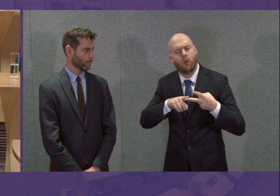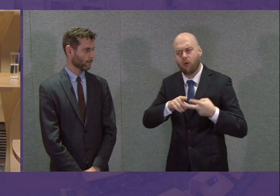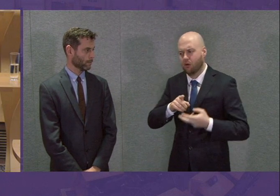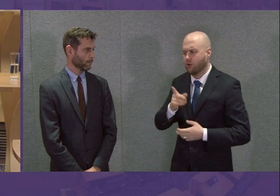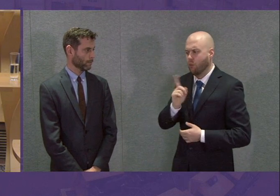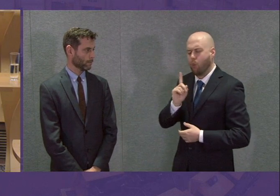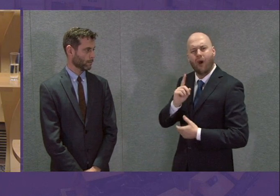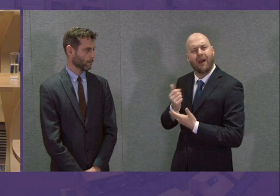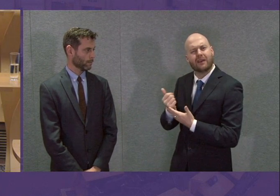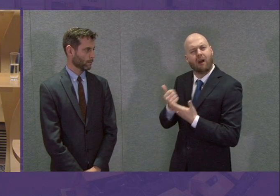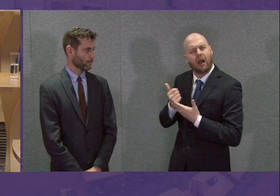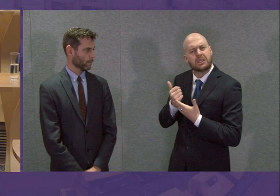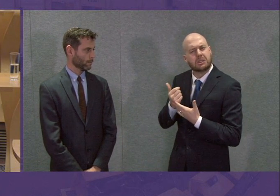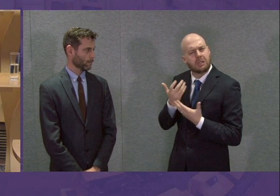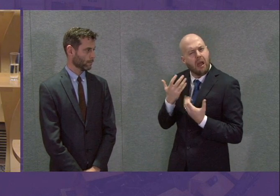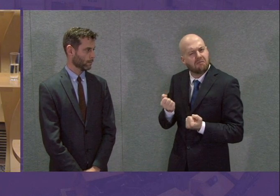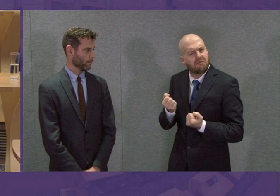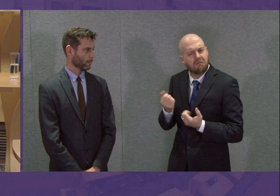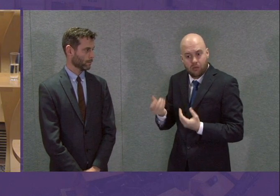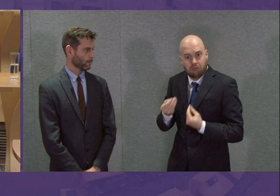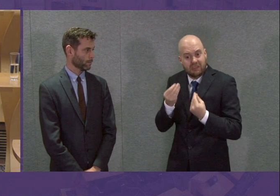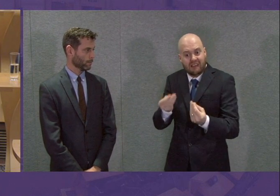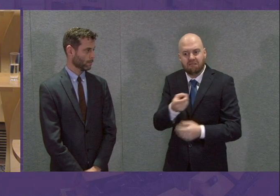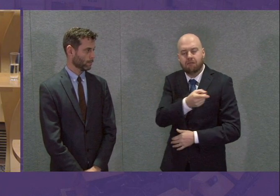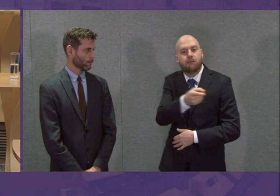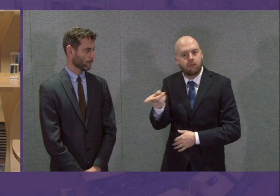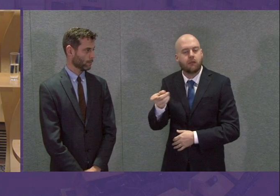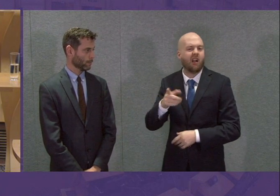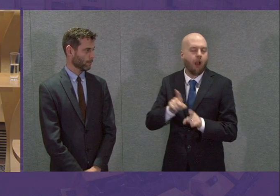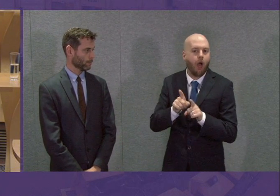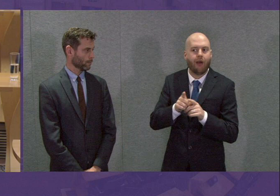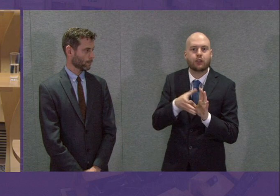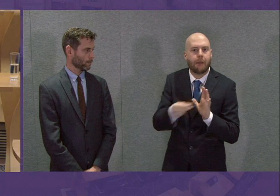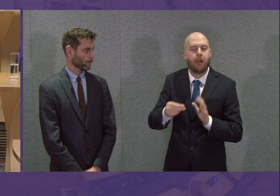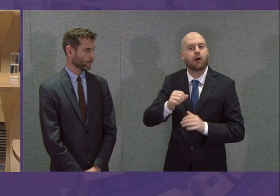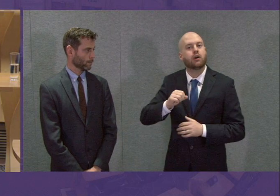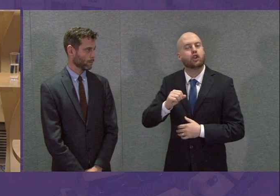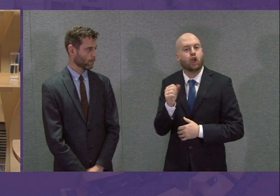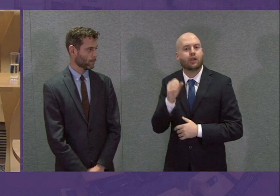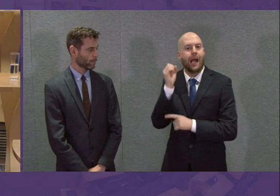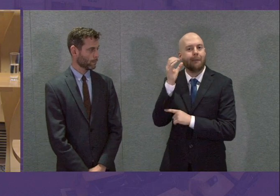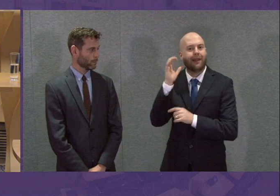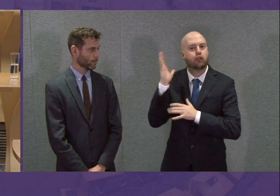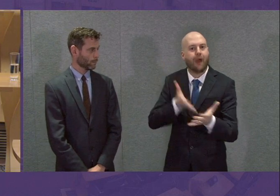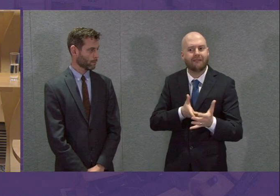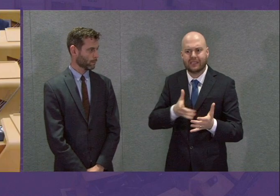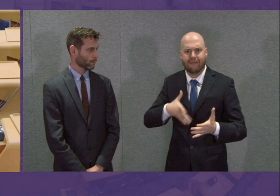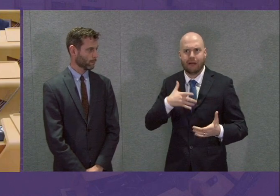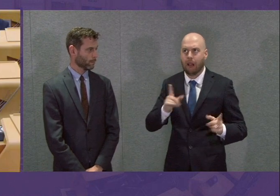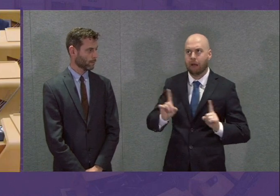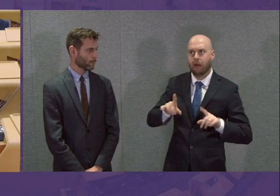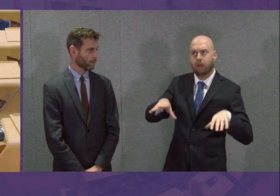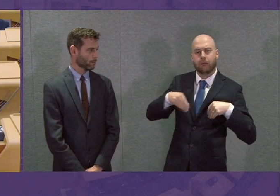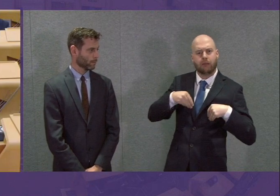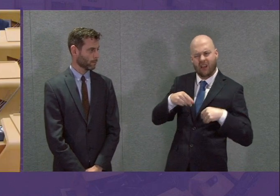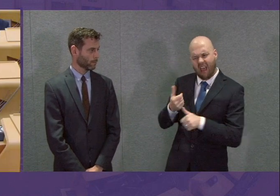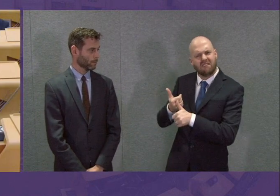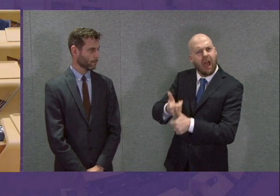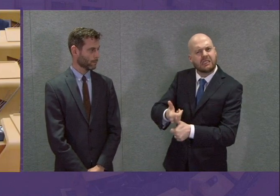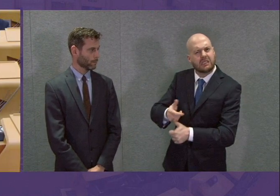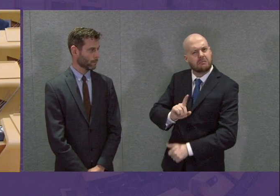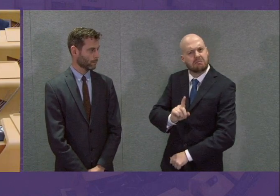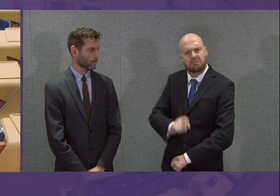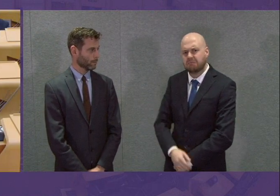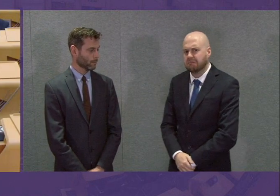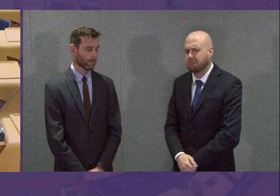workers like those in the Scottish Ambulance Service who believe that they are being put at risk? First Minister. We